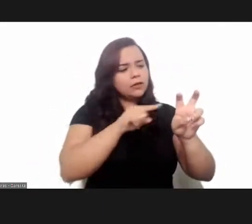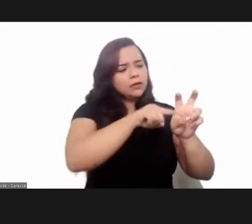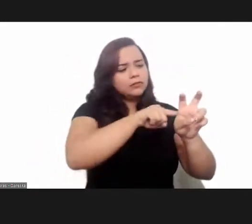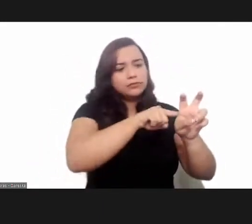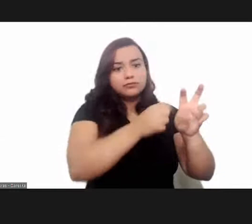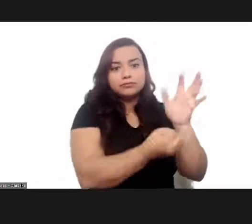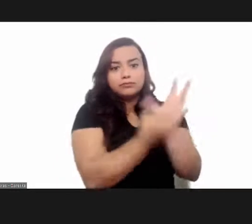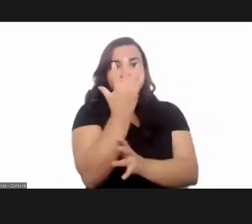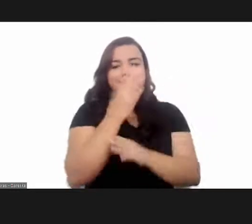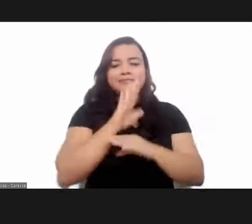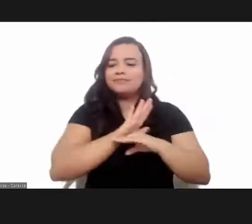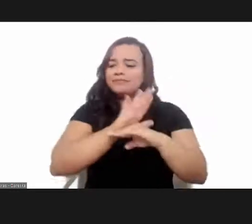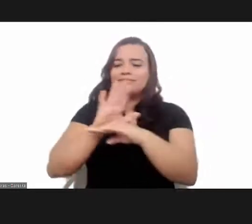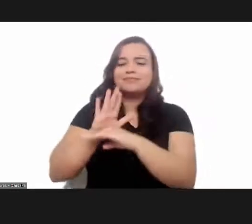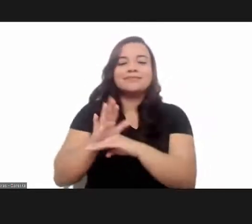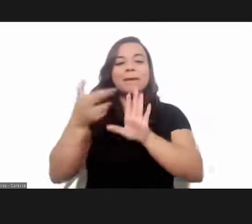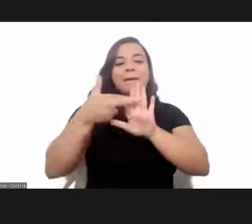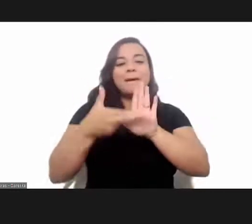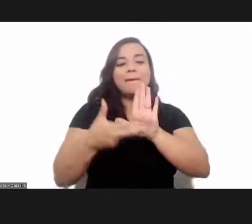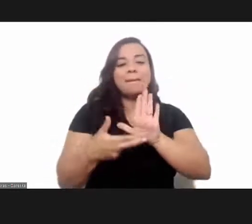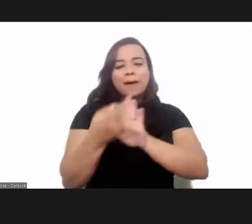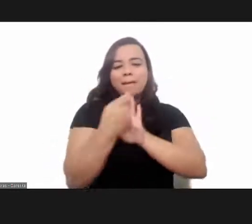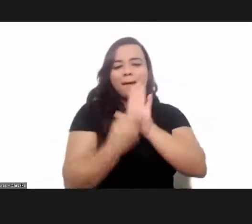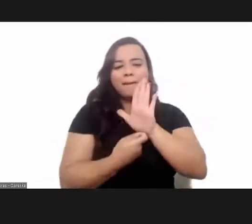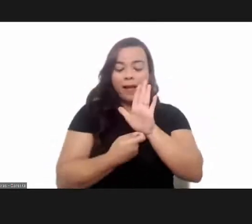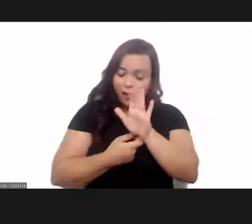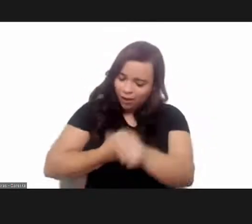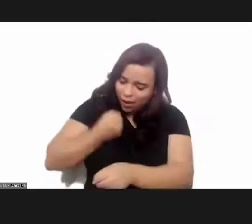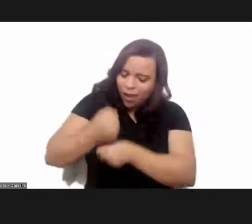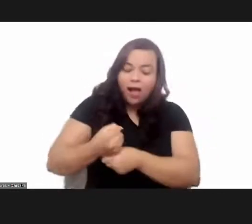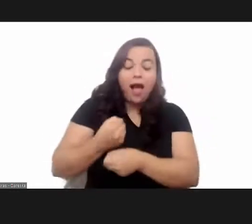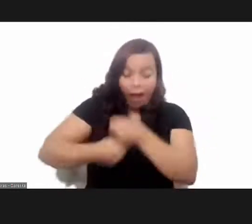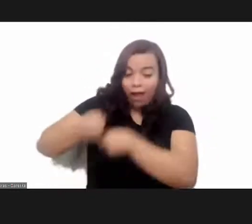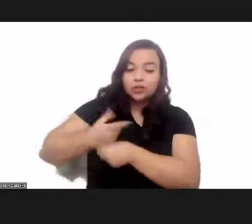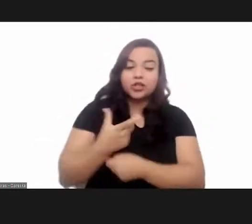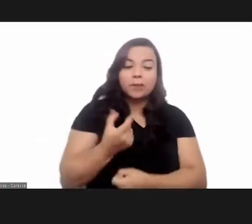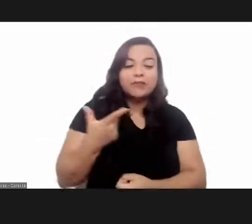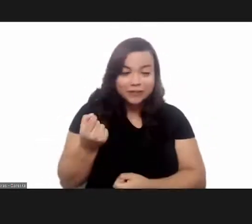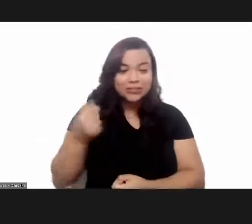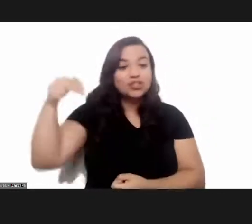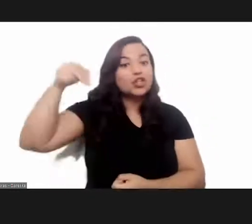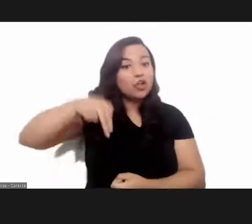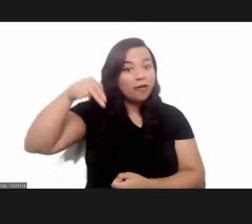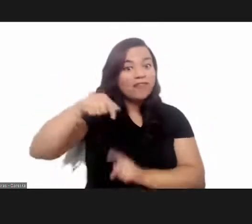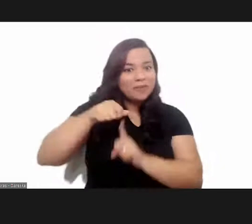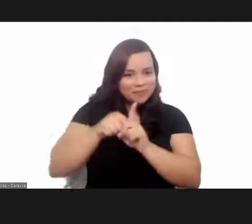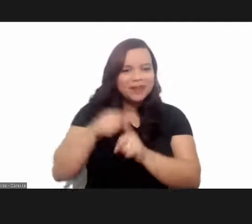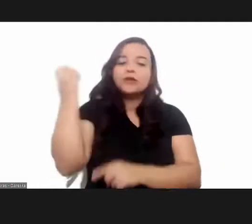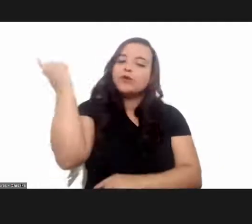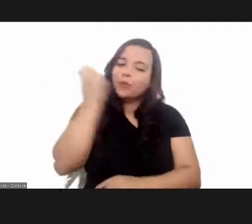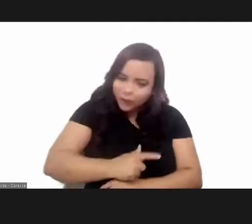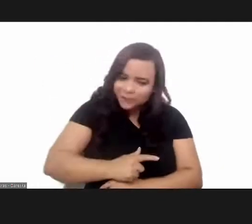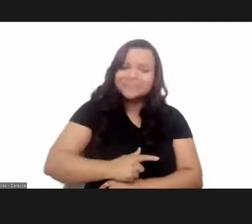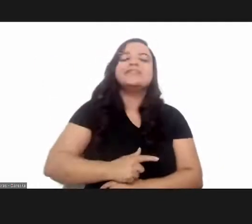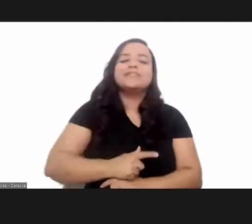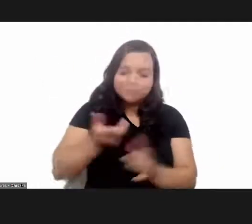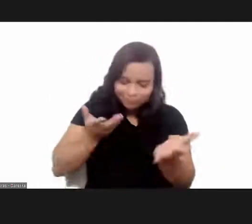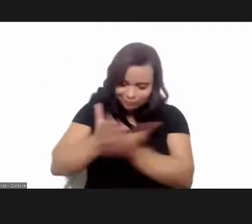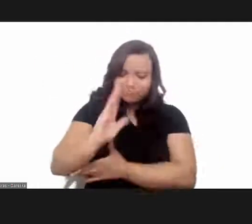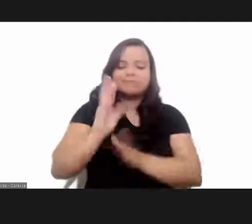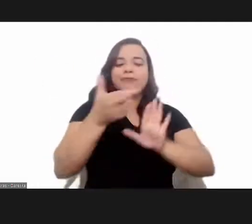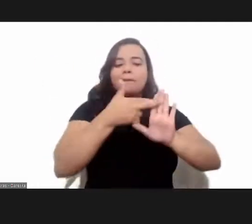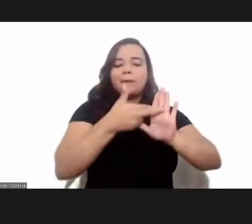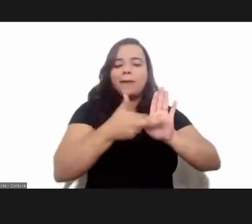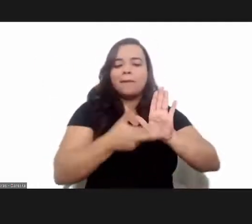which provided the roadmap, which were approved in November of following year in 2020, in the 73rd World Health Assembly.